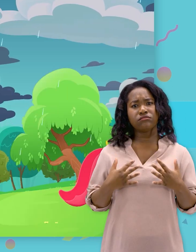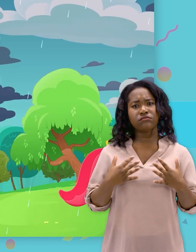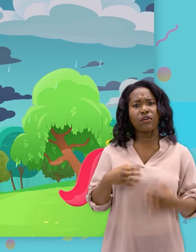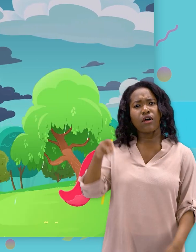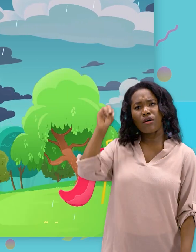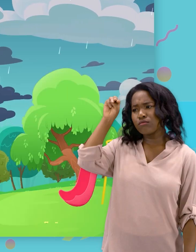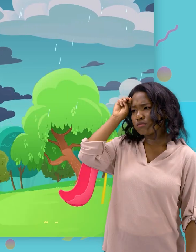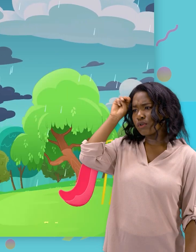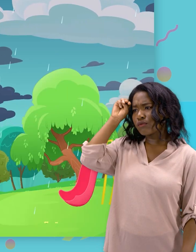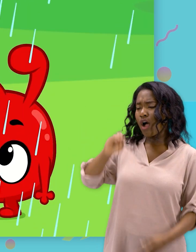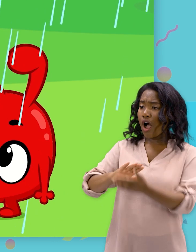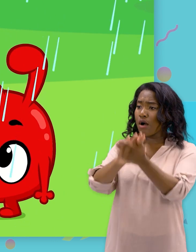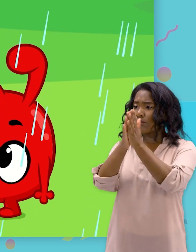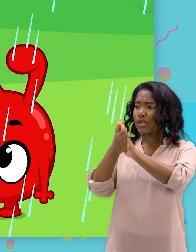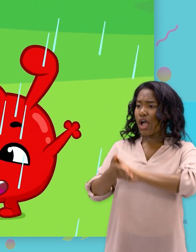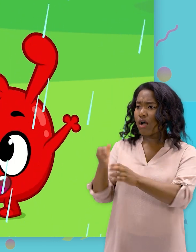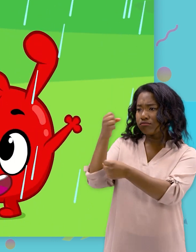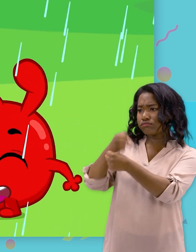Morphle, morph into an umbrella.